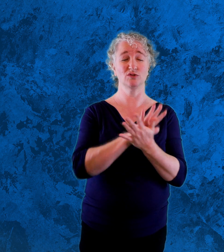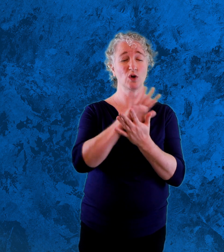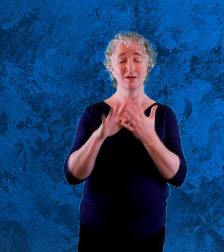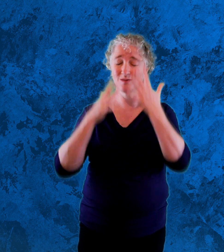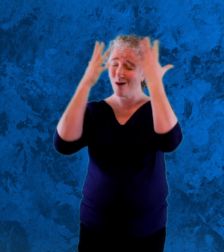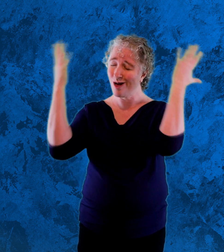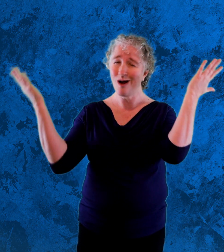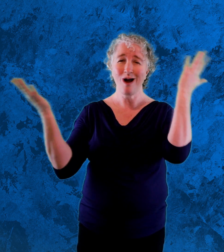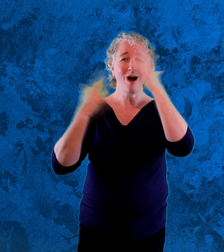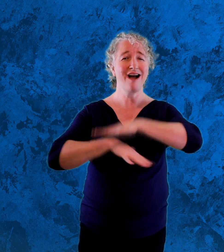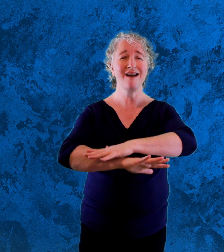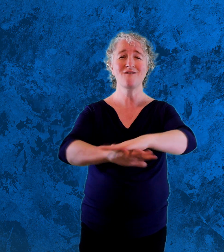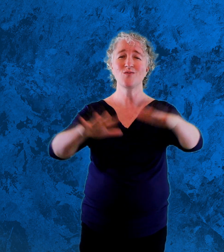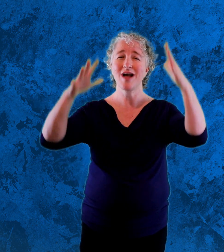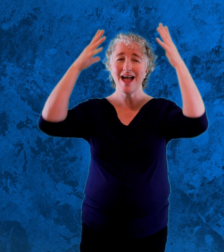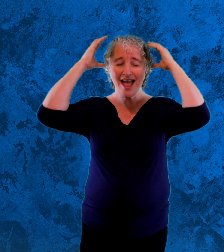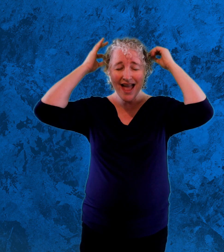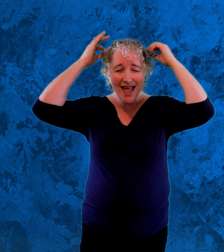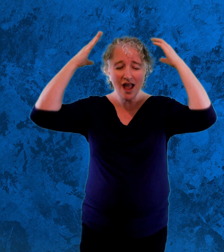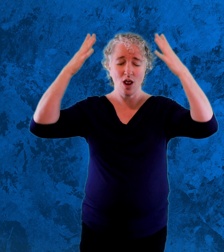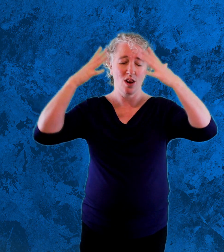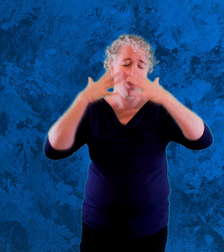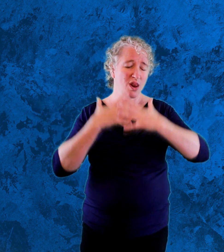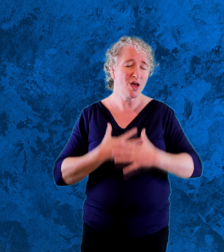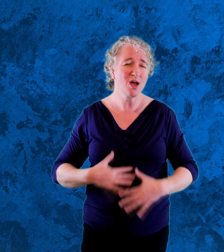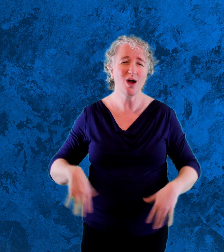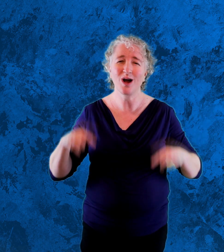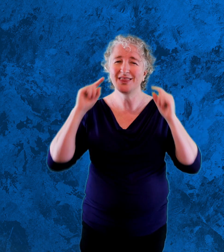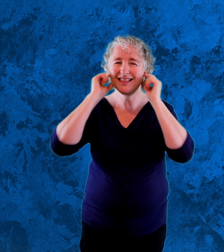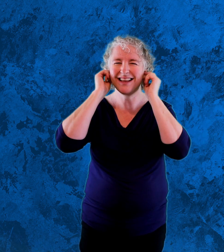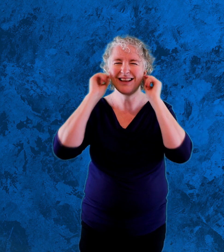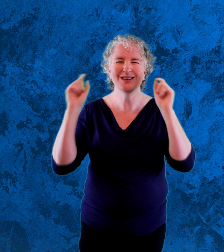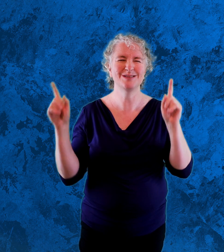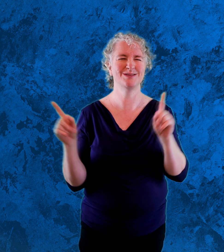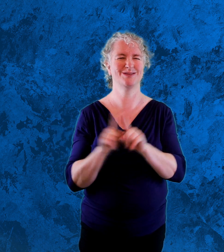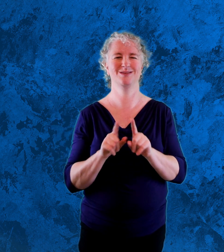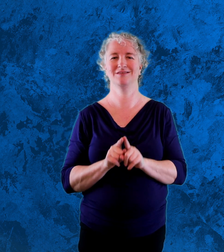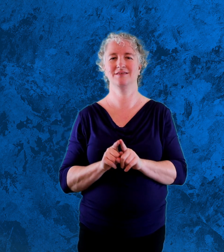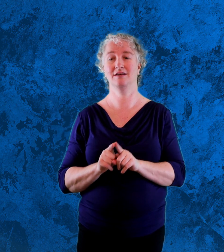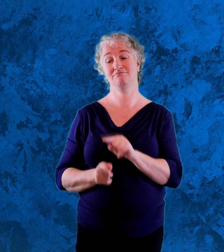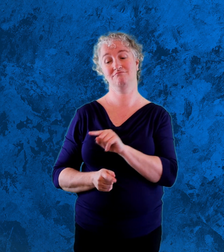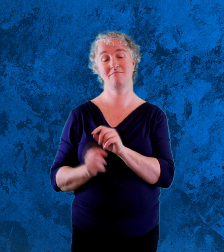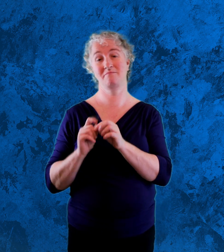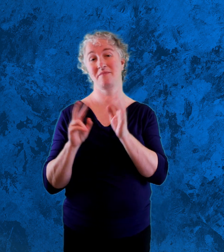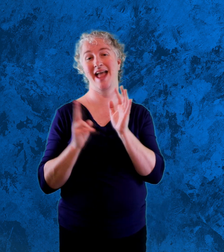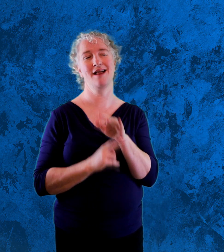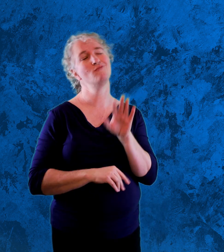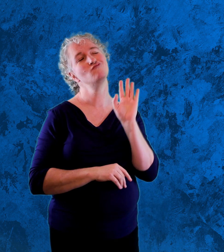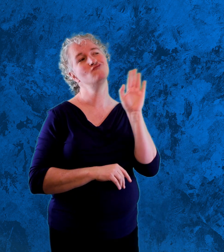Dirt went everywhere, in their hair, inside their clothes, even in their ears. Guess what